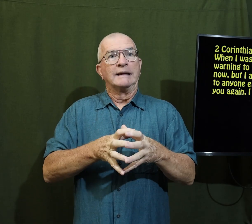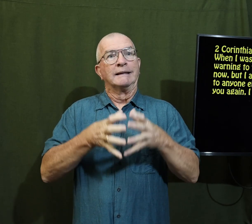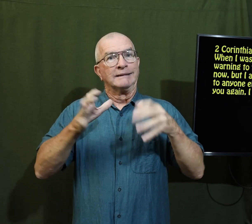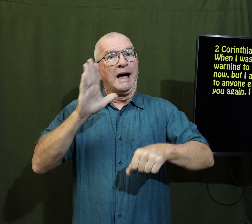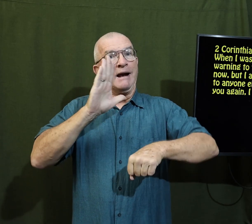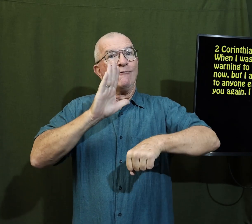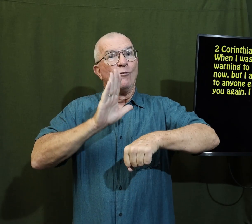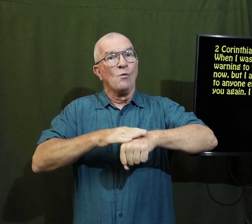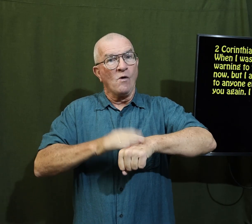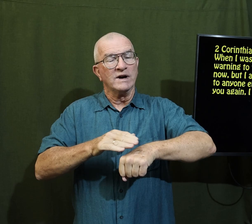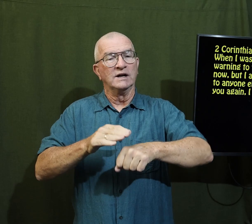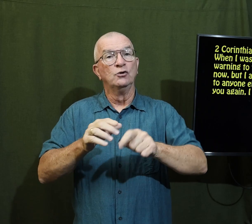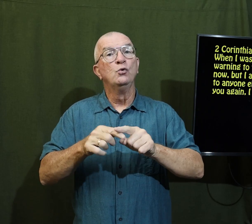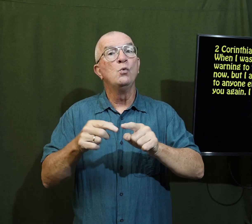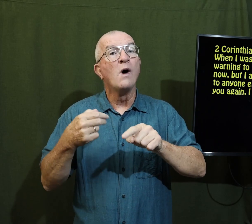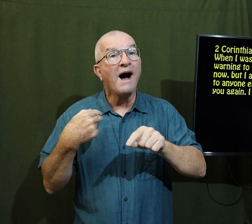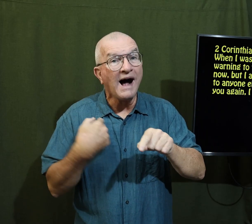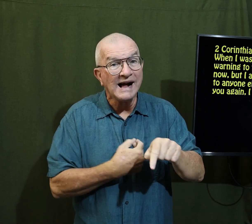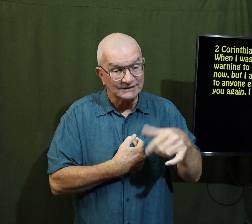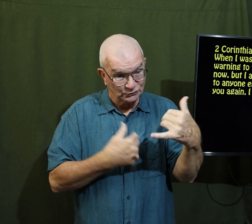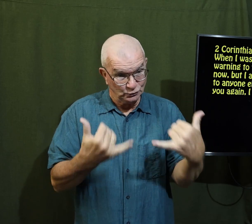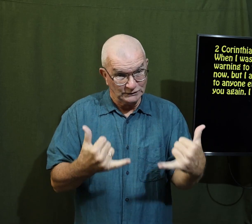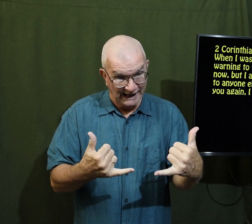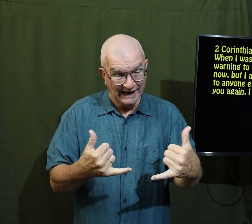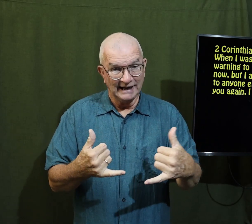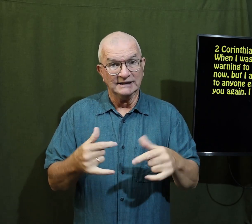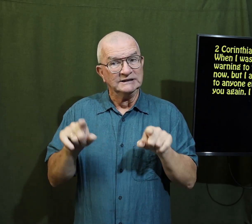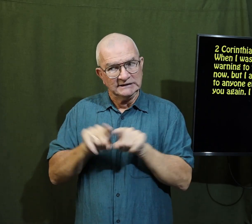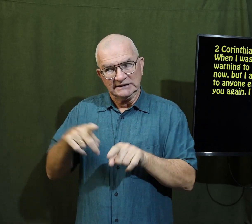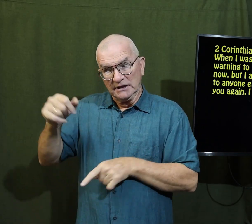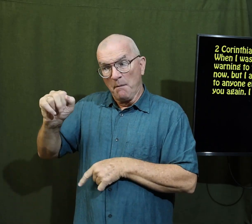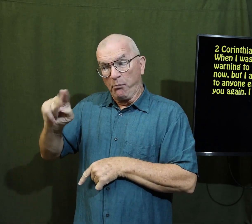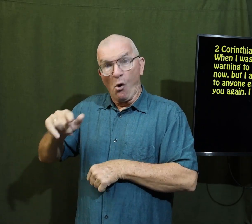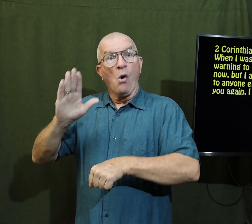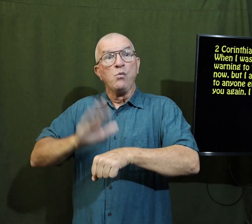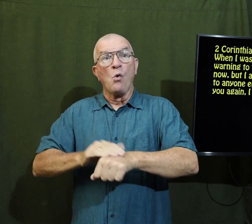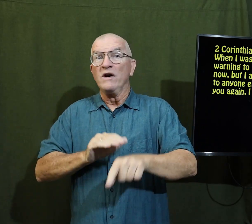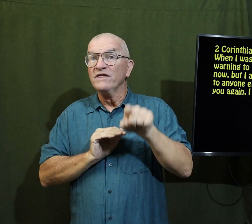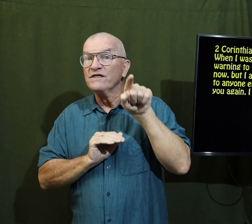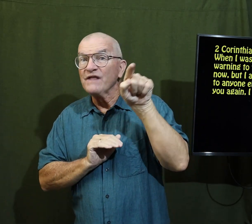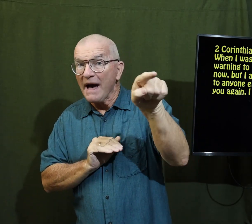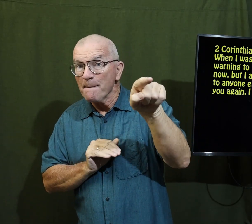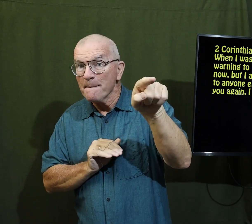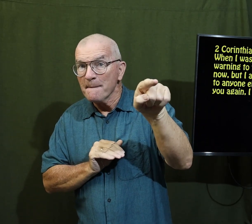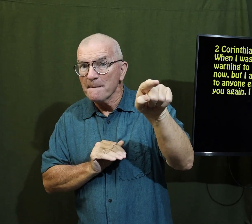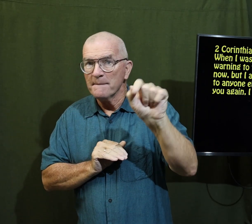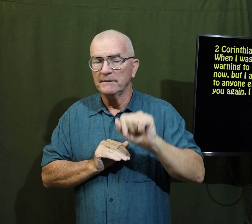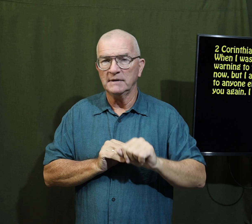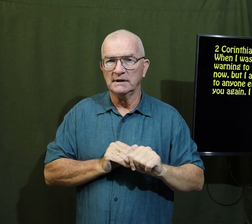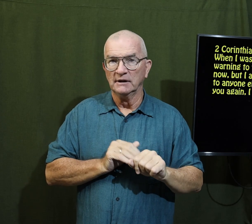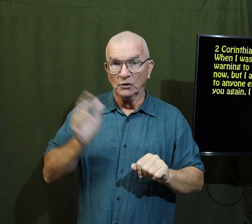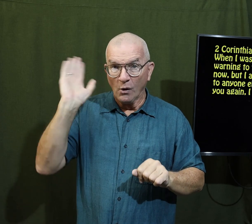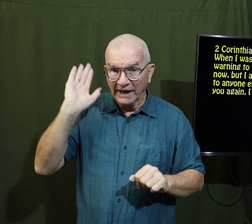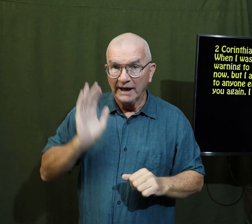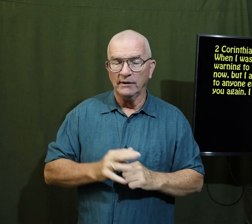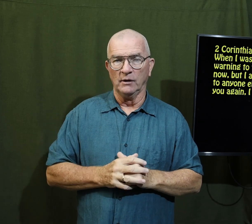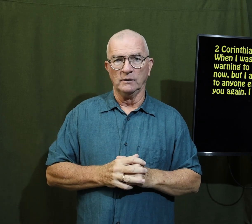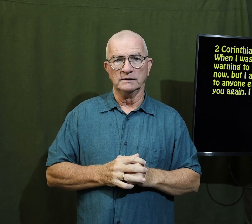God's word has a lot of warnings to us today the same as Paul warned them a long